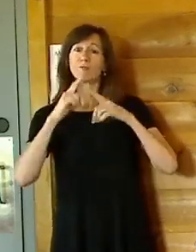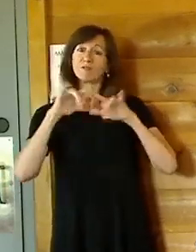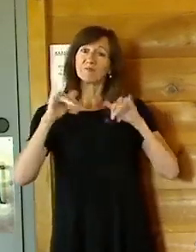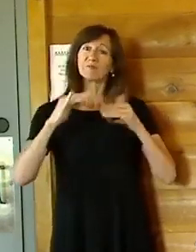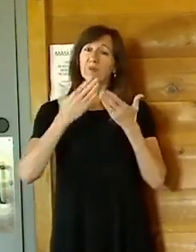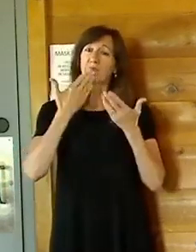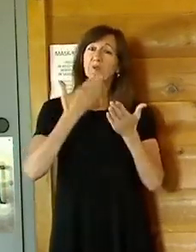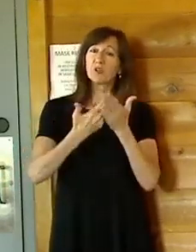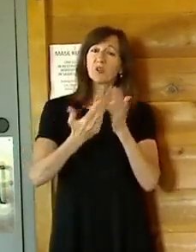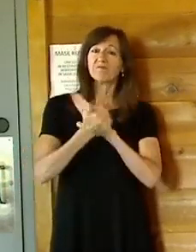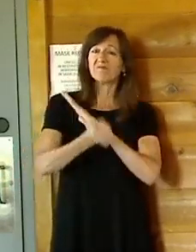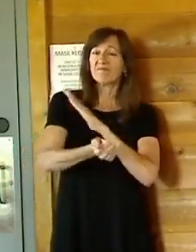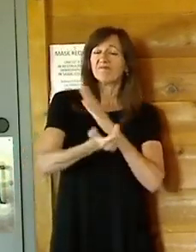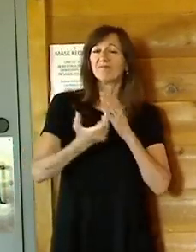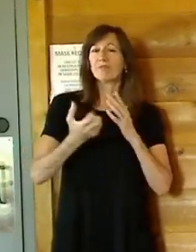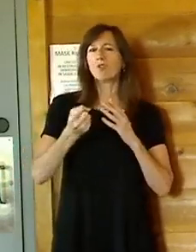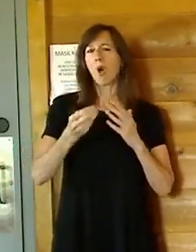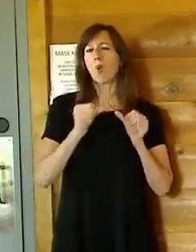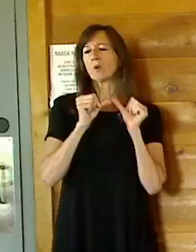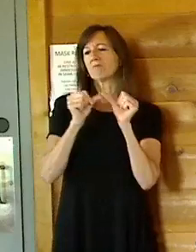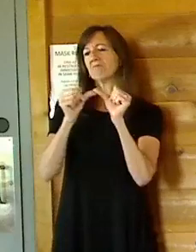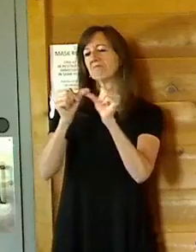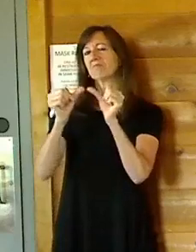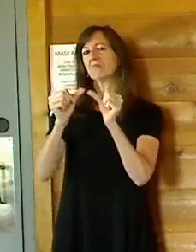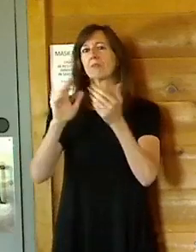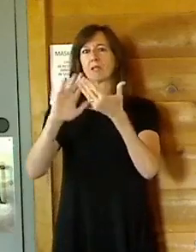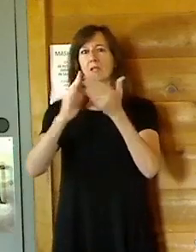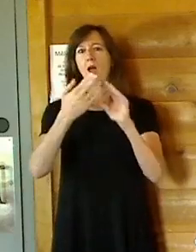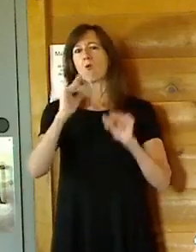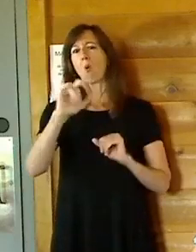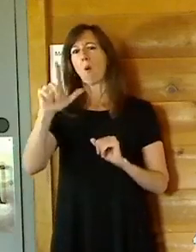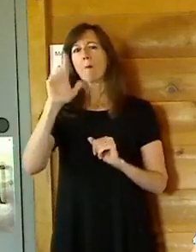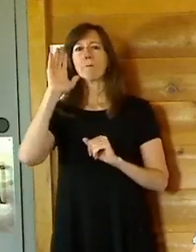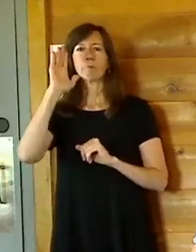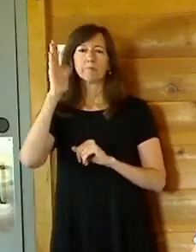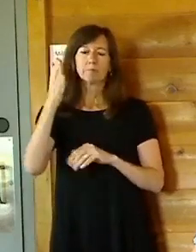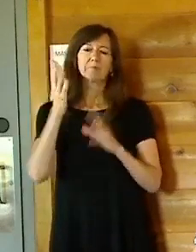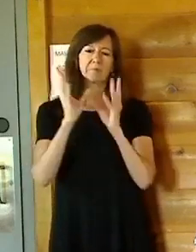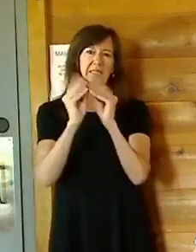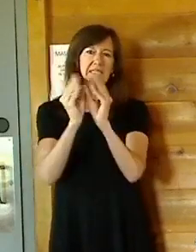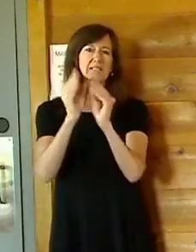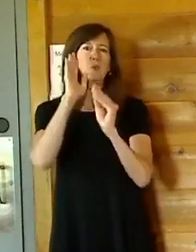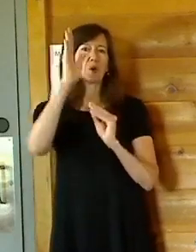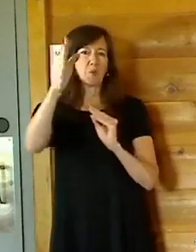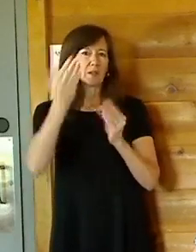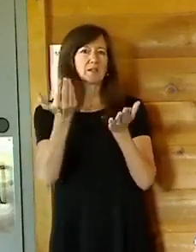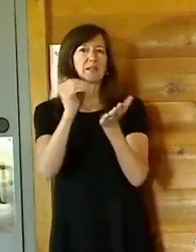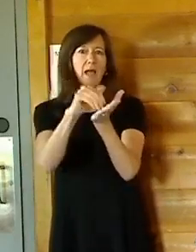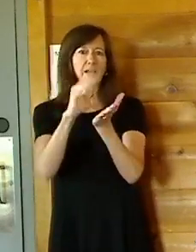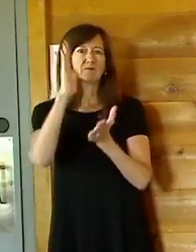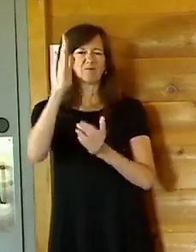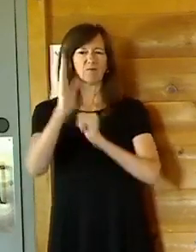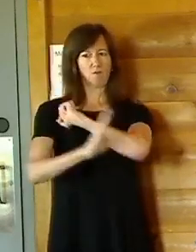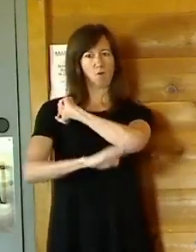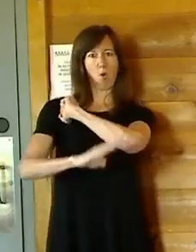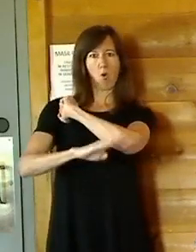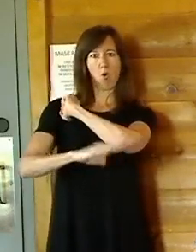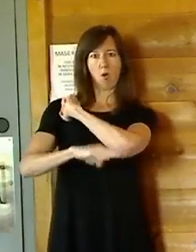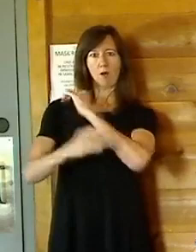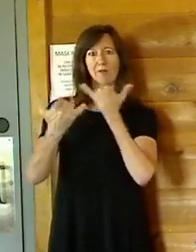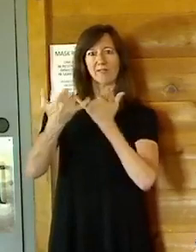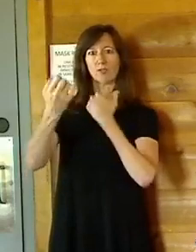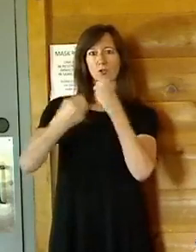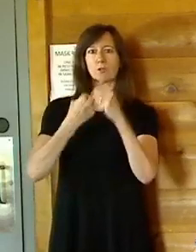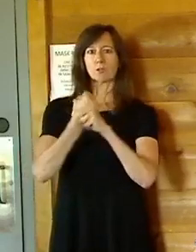We hope to resume our town hall meetings, in-person town hall meetings, otherwise in the fall of this year,